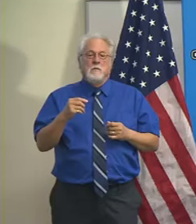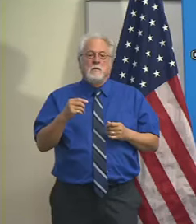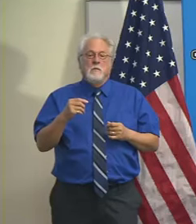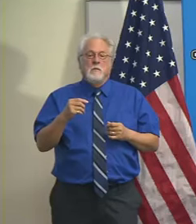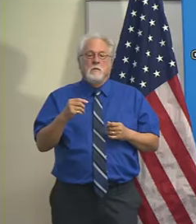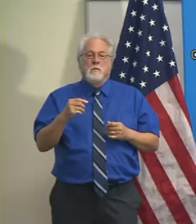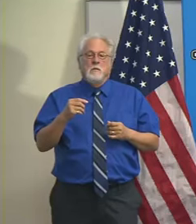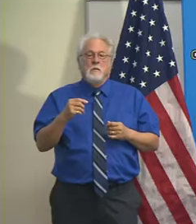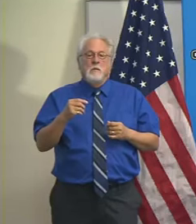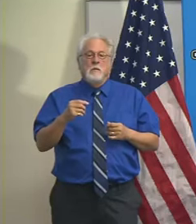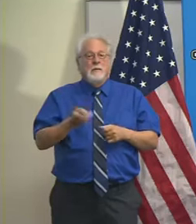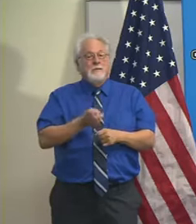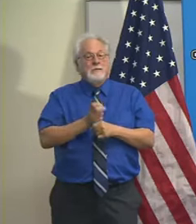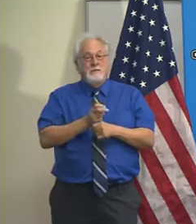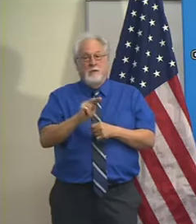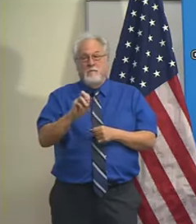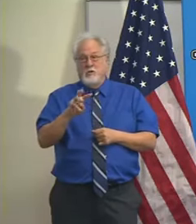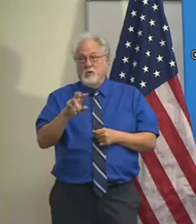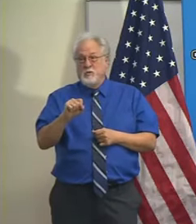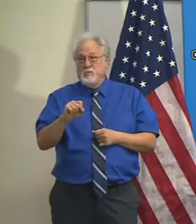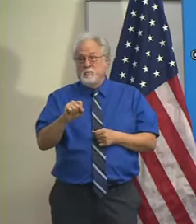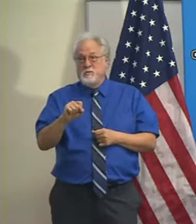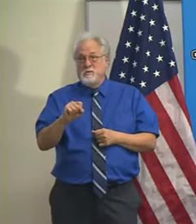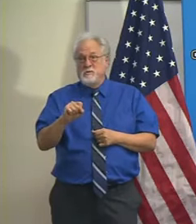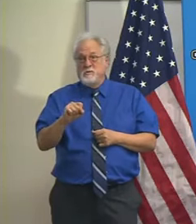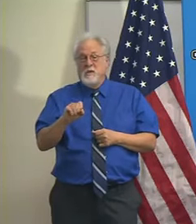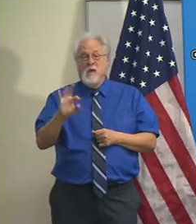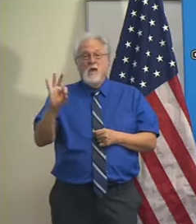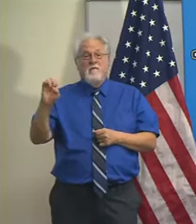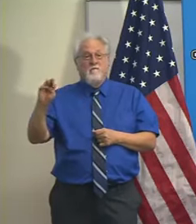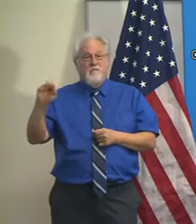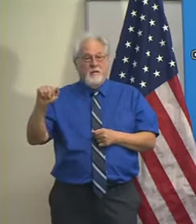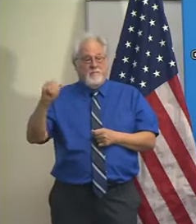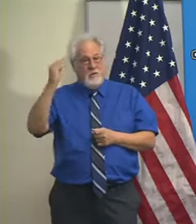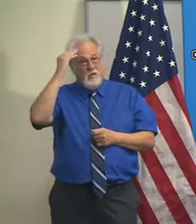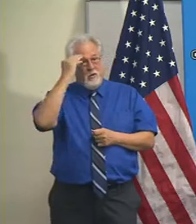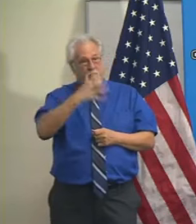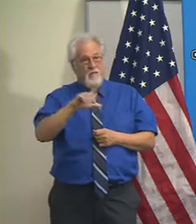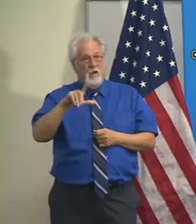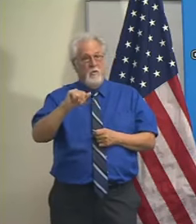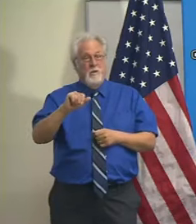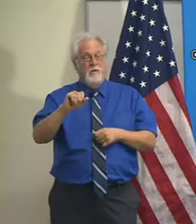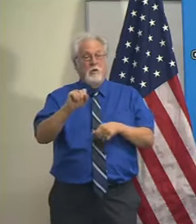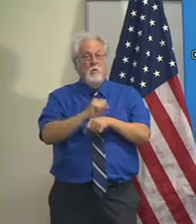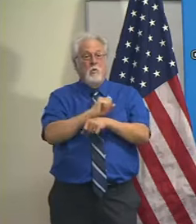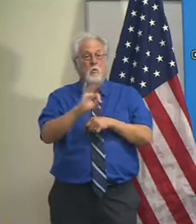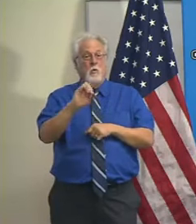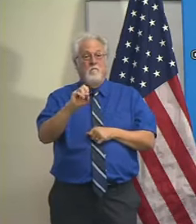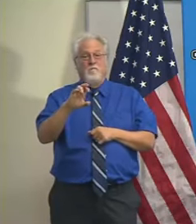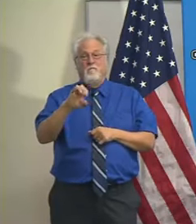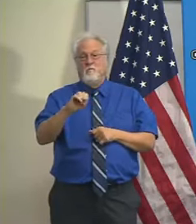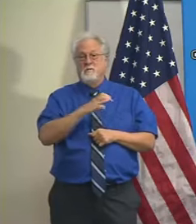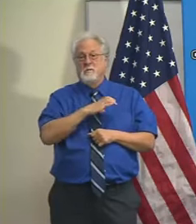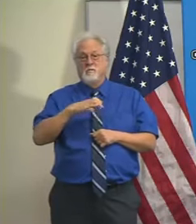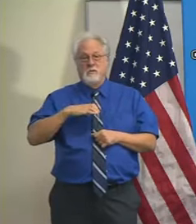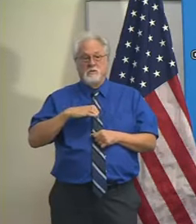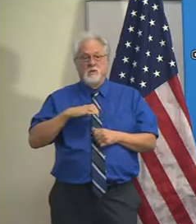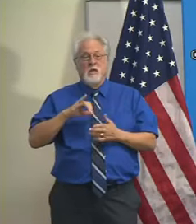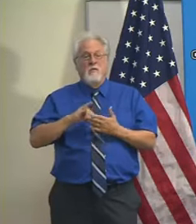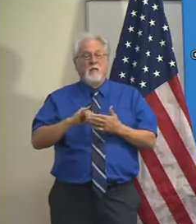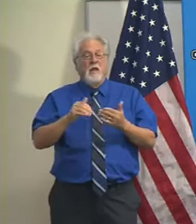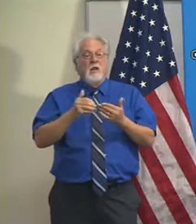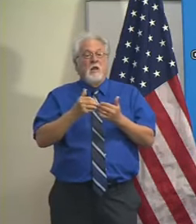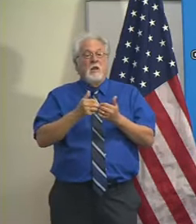Some tough news for some. FEMA has notified the Louisiana Workforce Commission that the lost